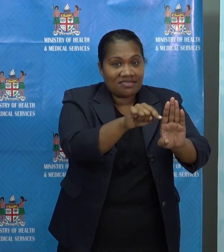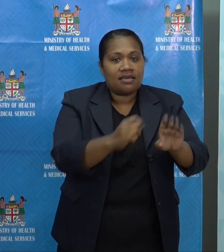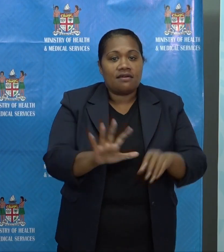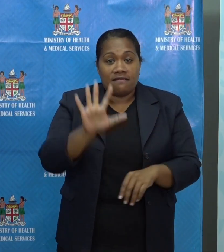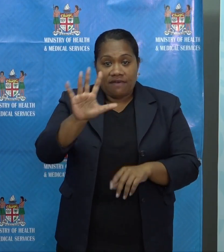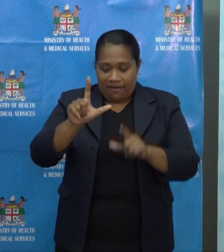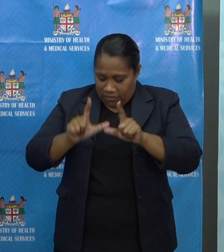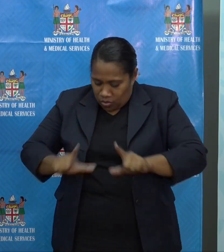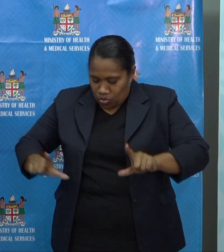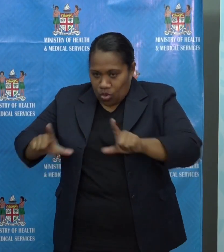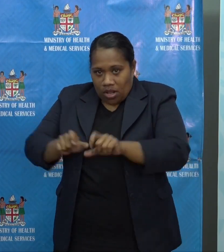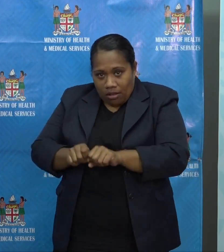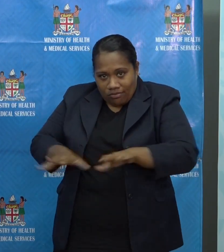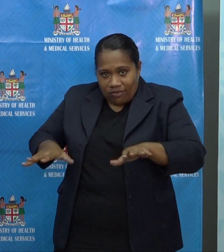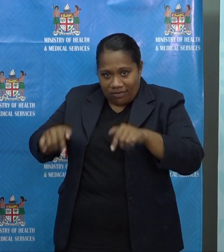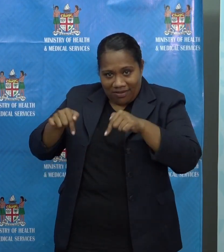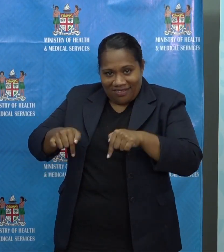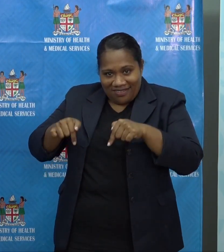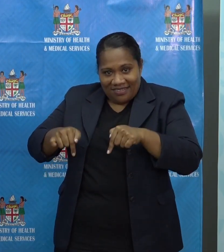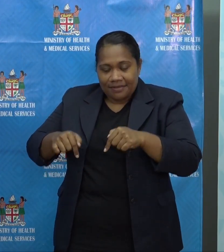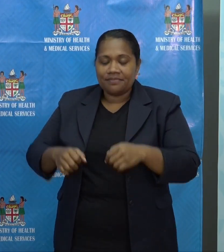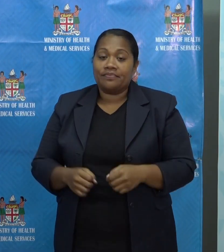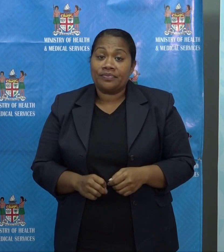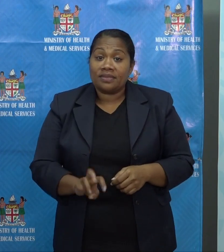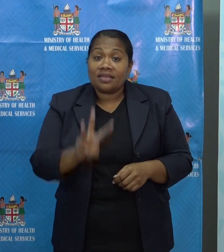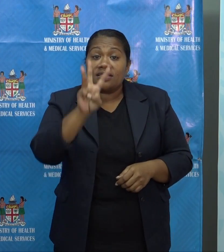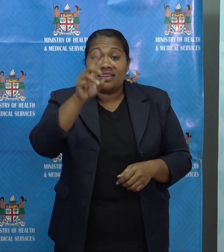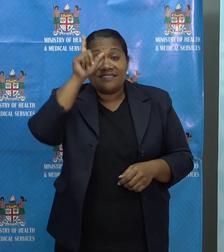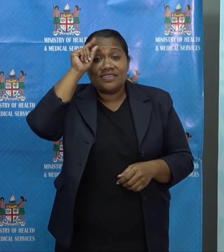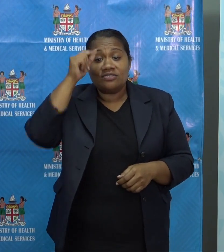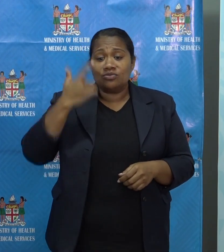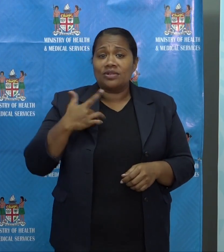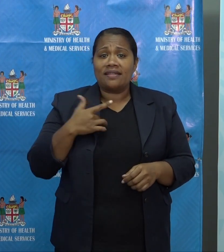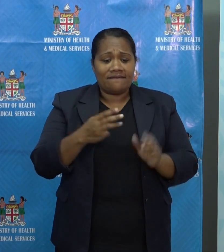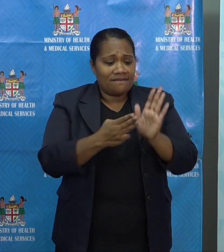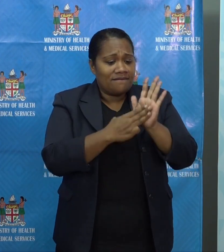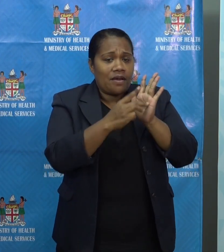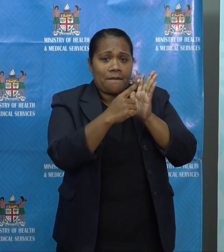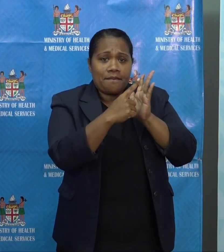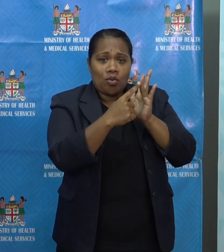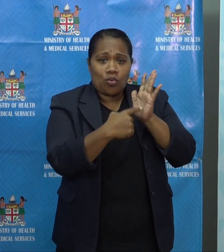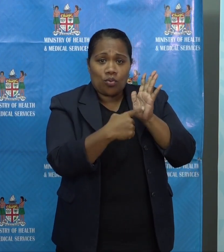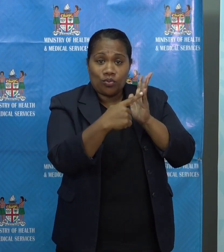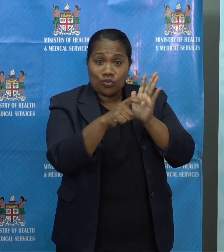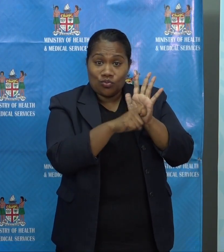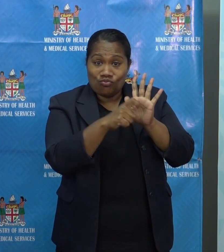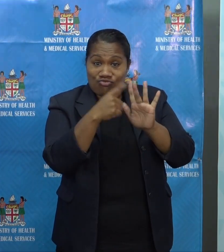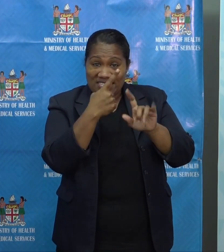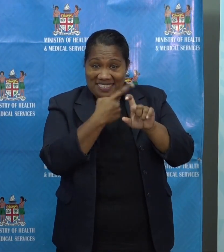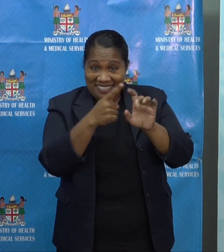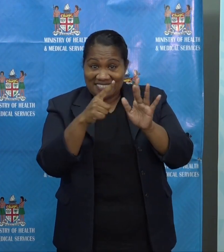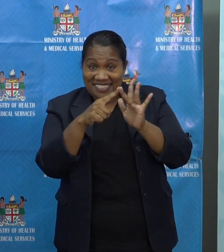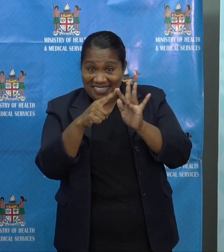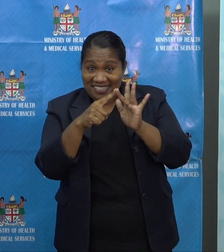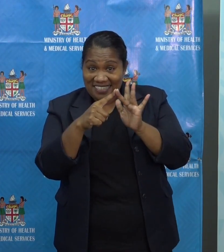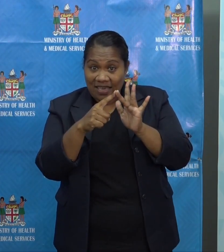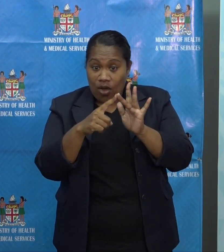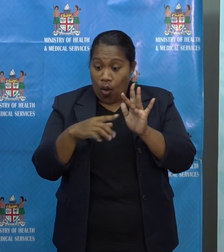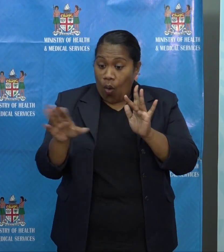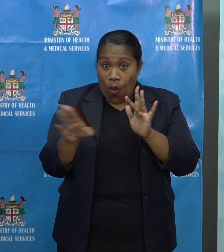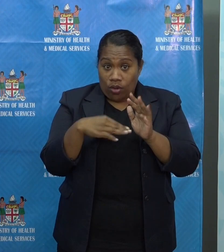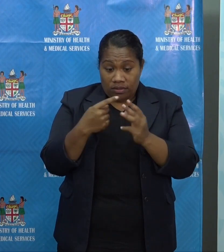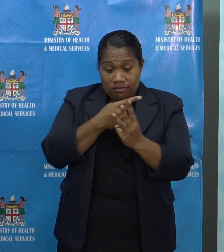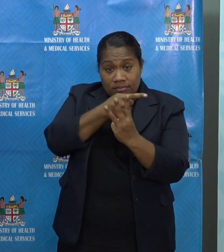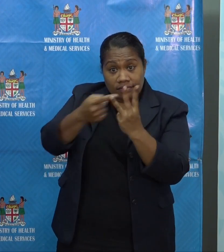The three Fijians living on Moturiki we suspected may have been exposed to the virus have all tested